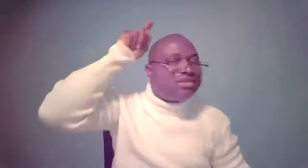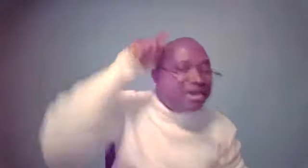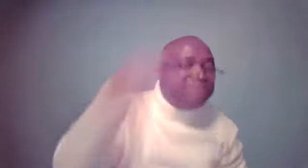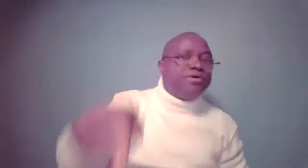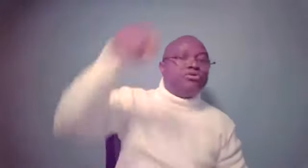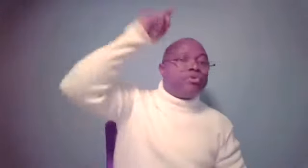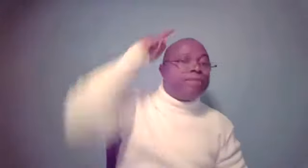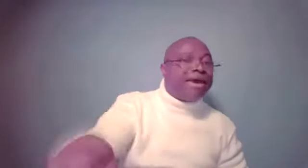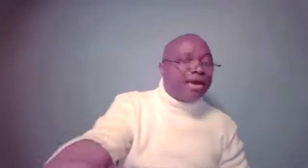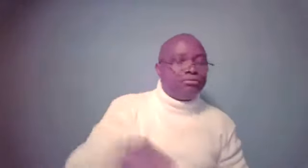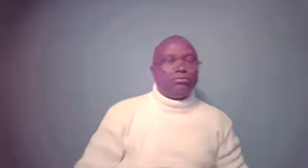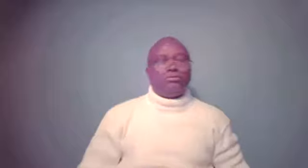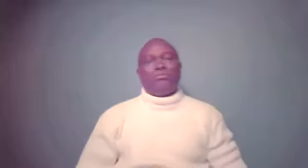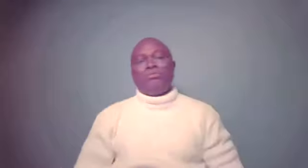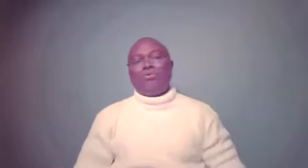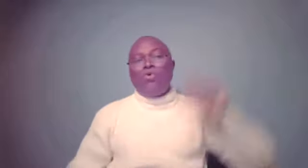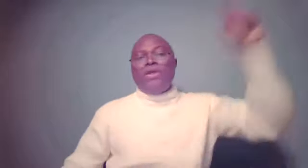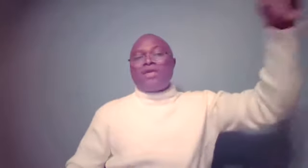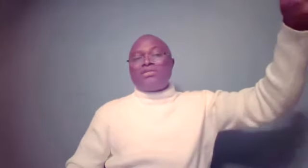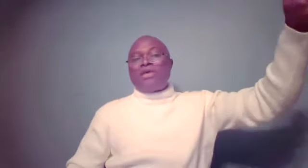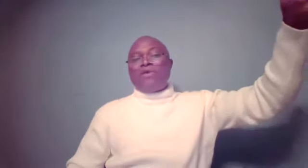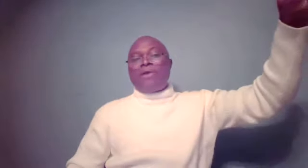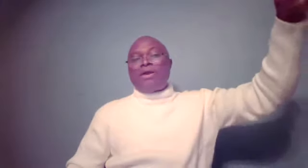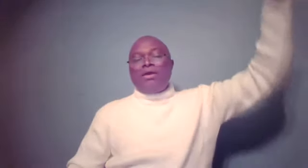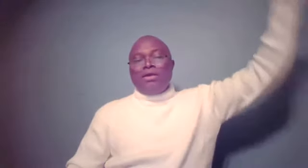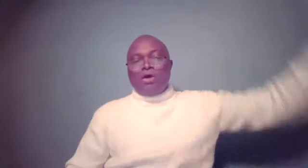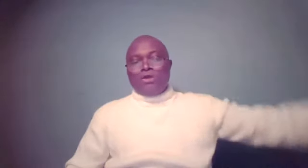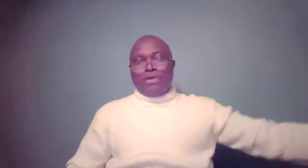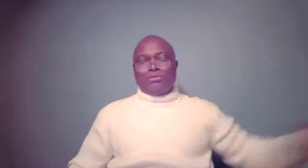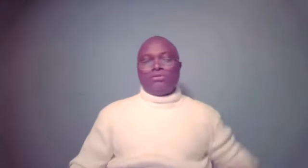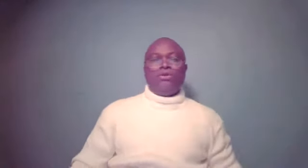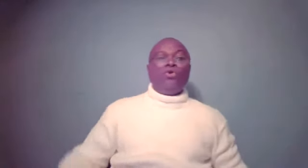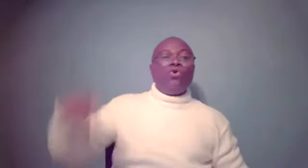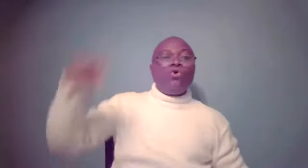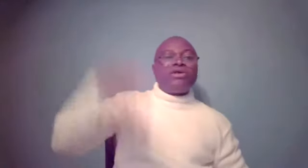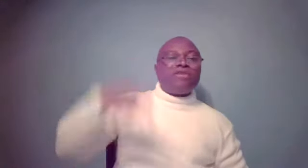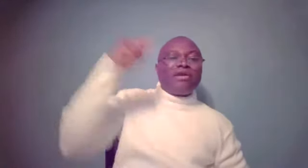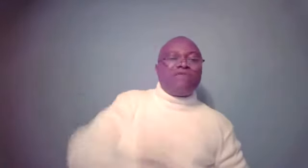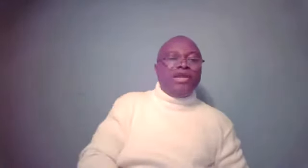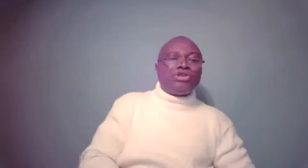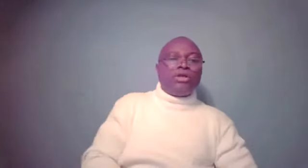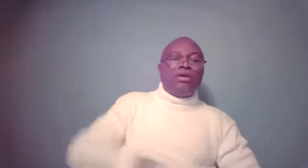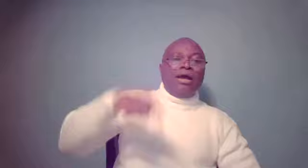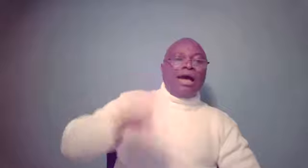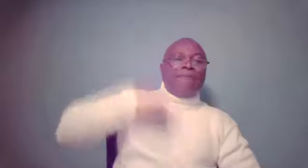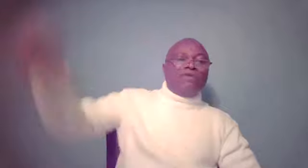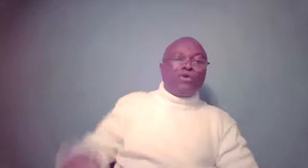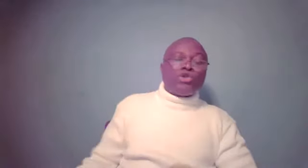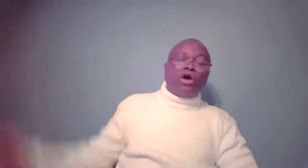given to Rebecca. Who interceded for Rebecca? The husband. Who received the revelation about the future?